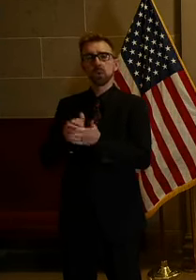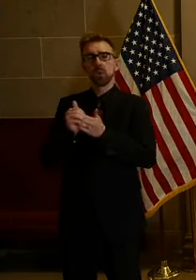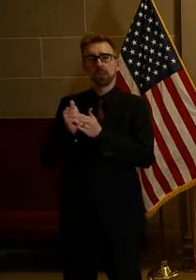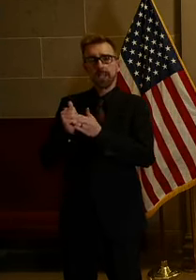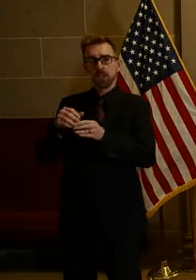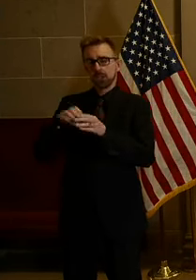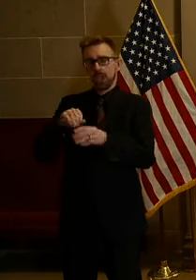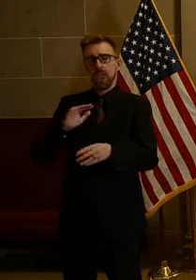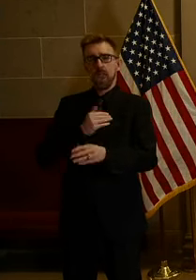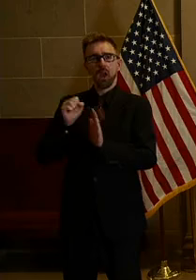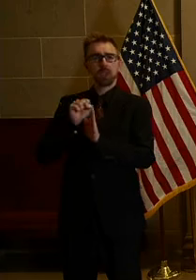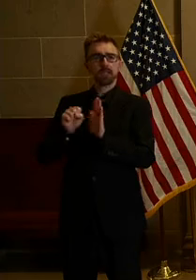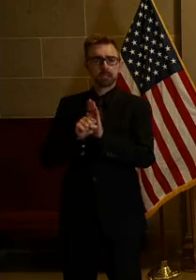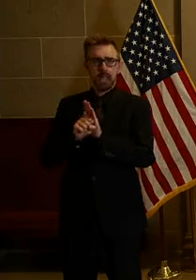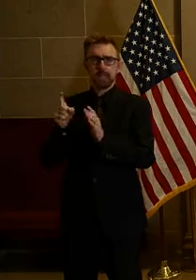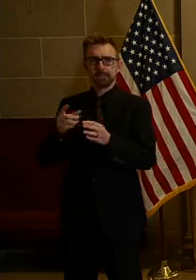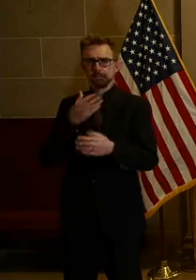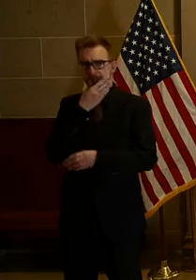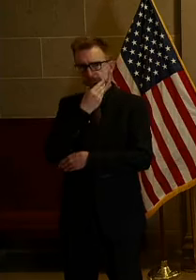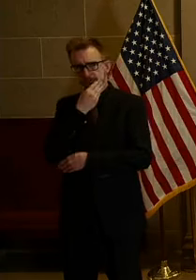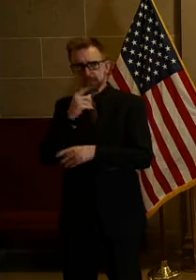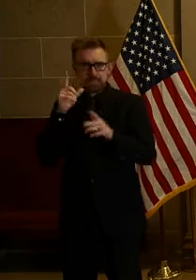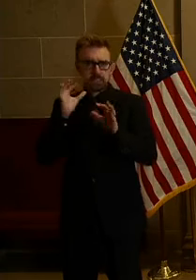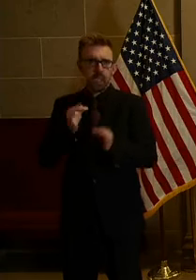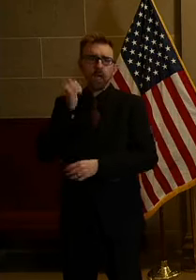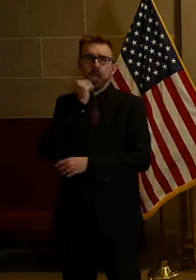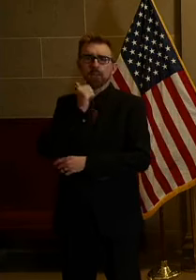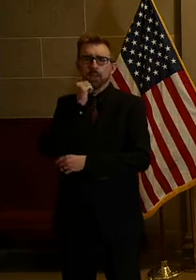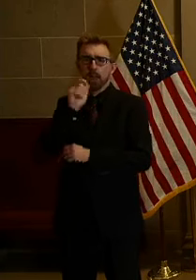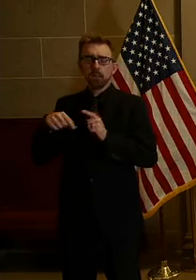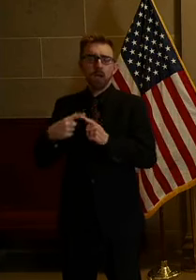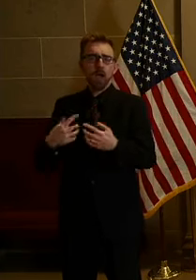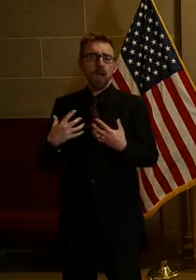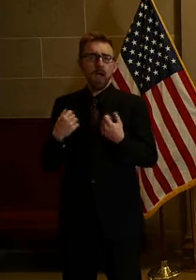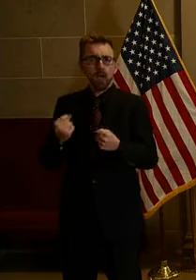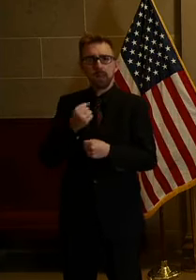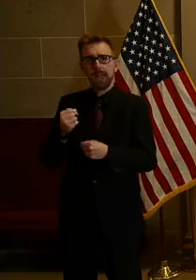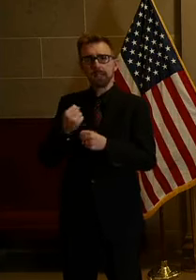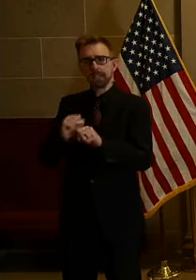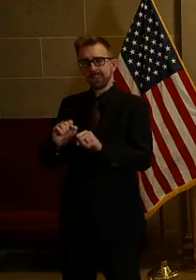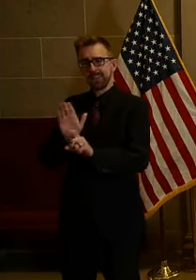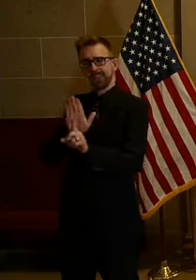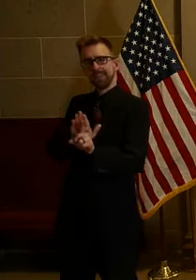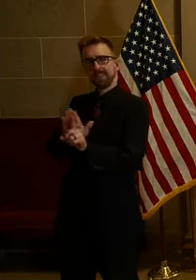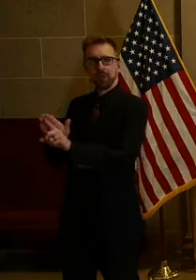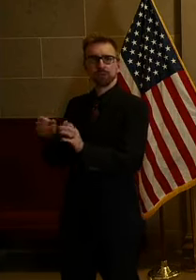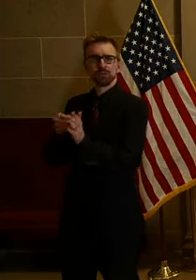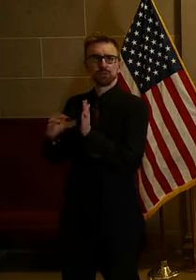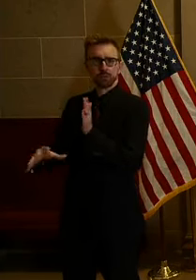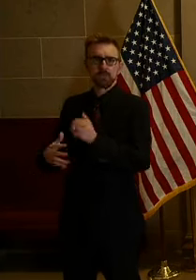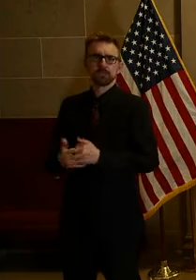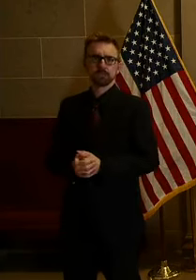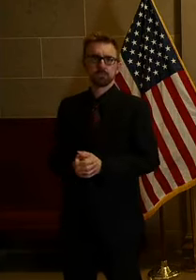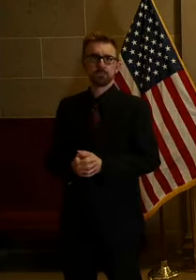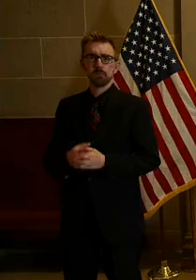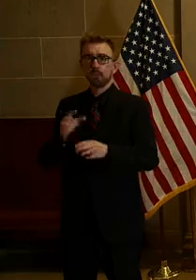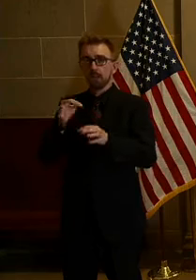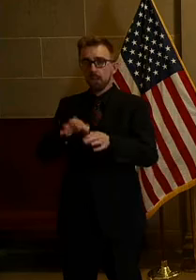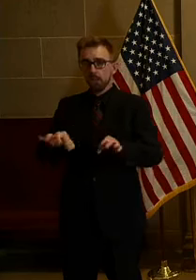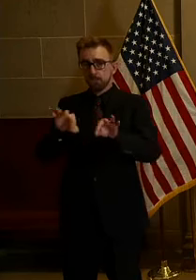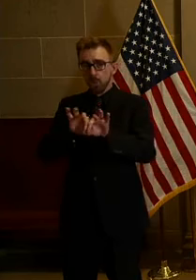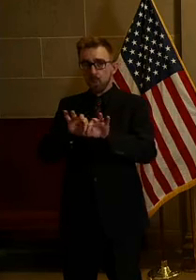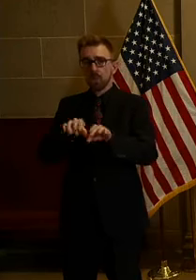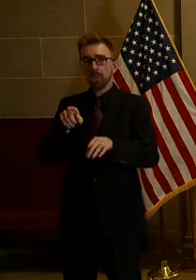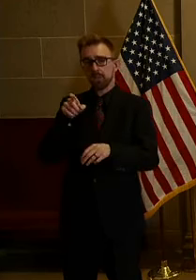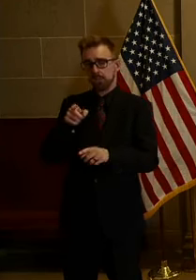make decisions every day about the health and safety of their students and it is important that they have the